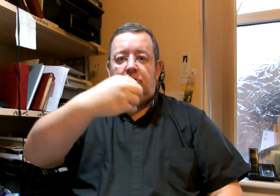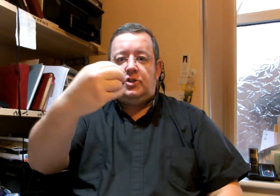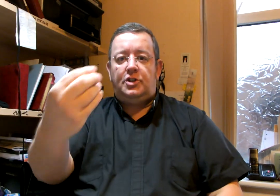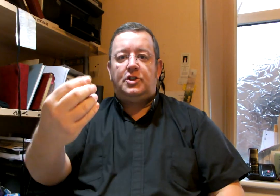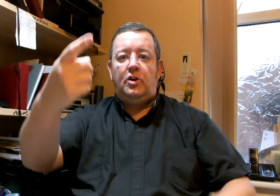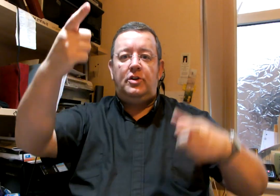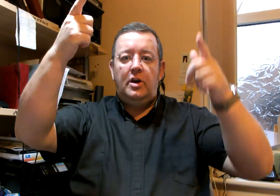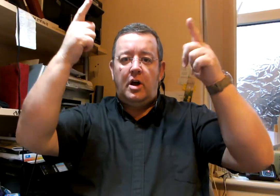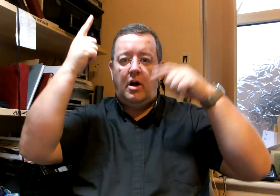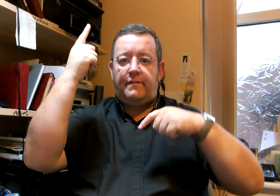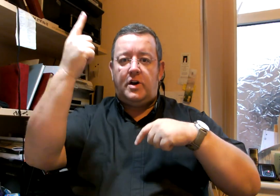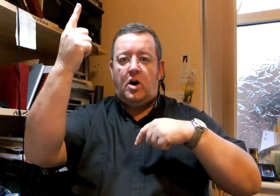Son. Of God.